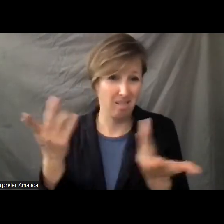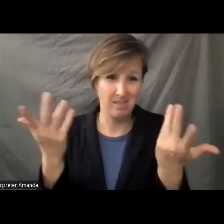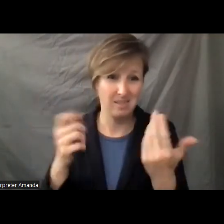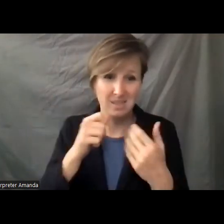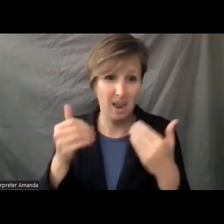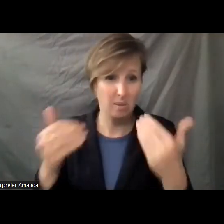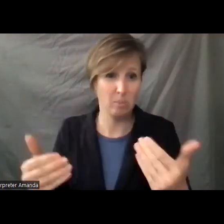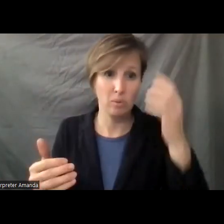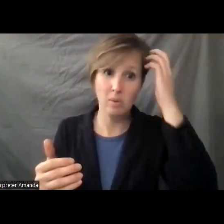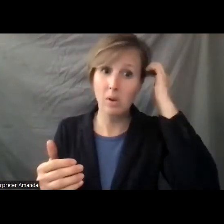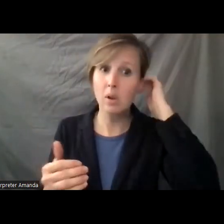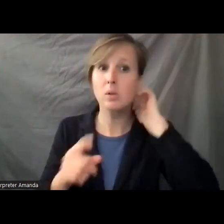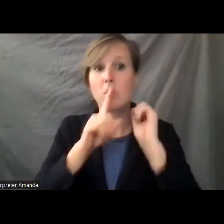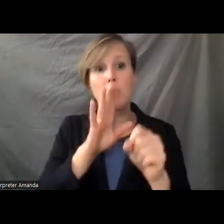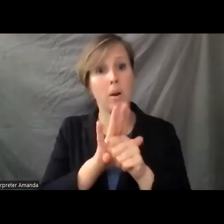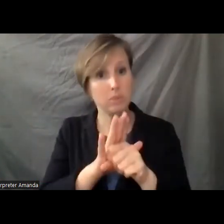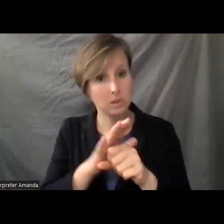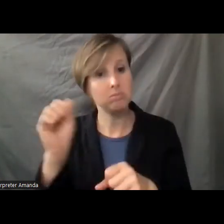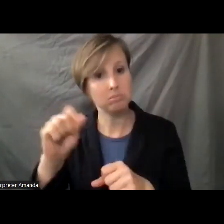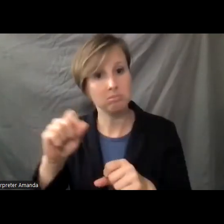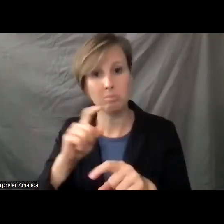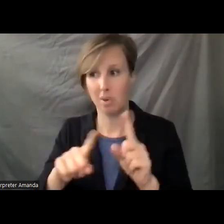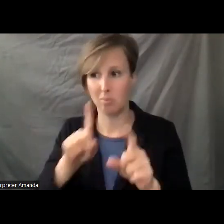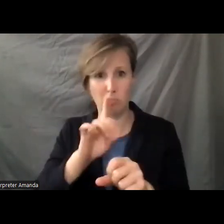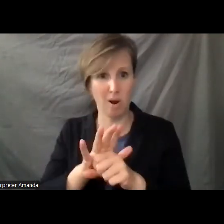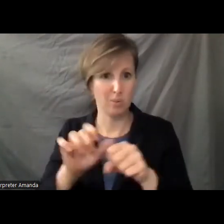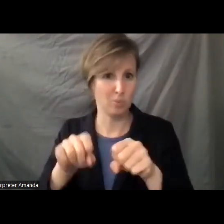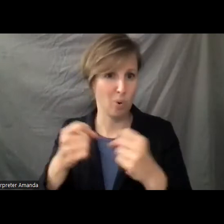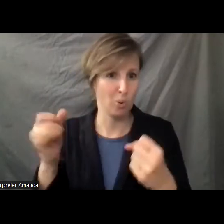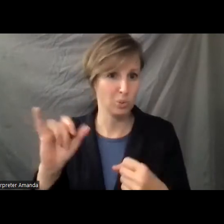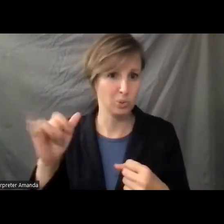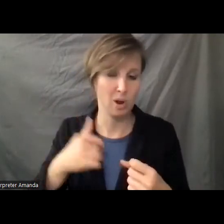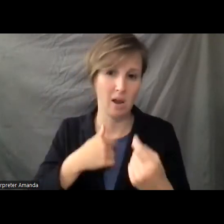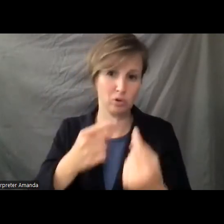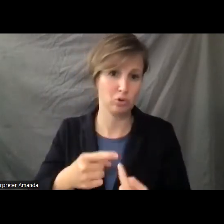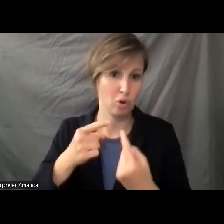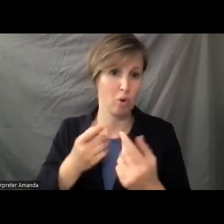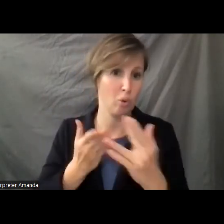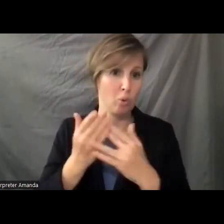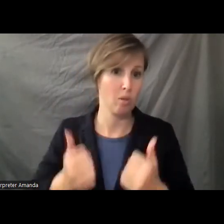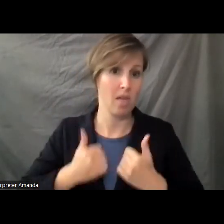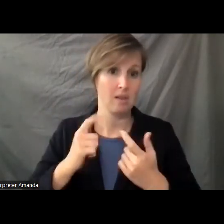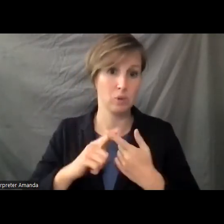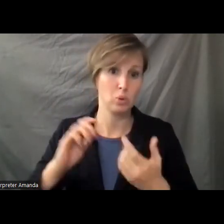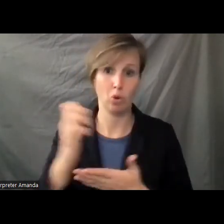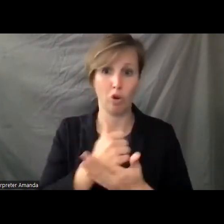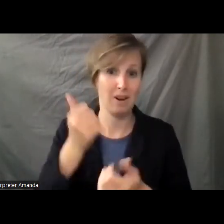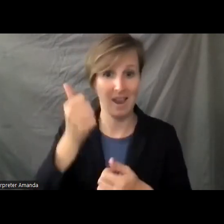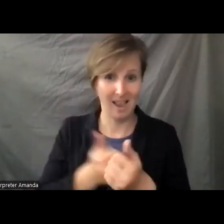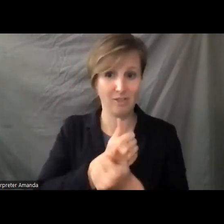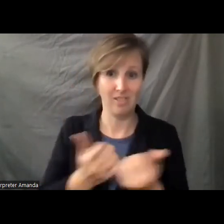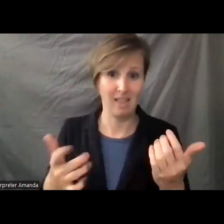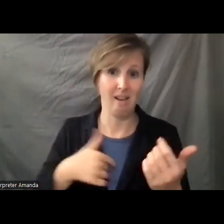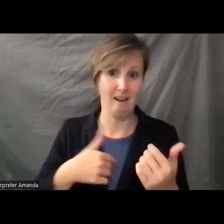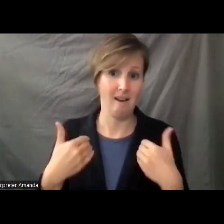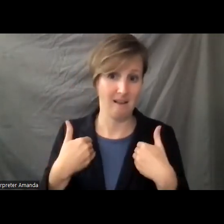one thing is clear, promises were made and promises were broken. I have struggled through life to learn to earn every single thing that I